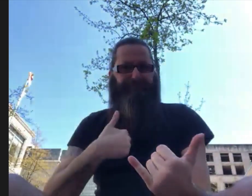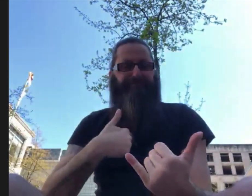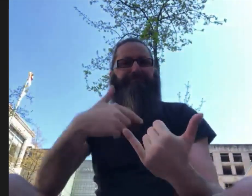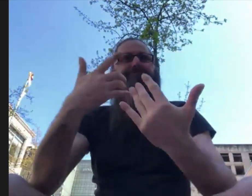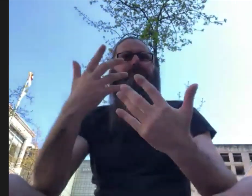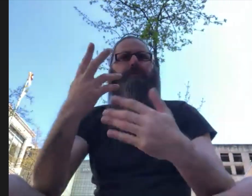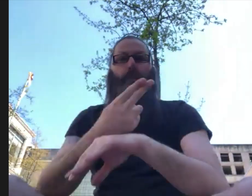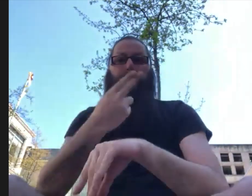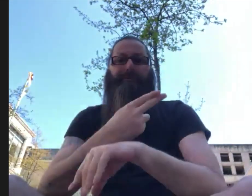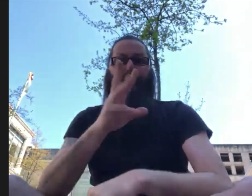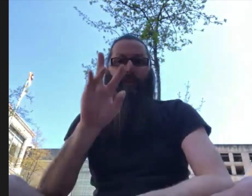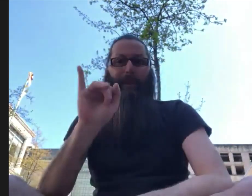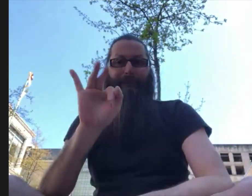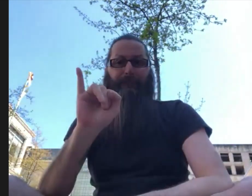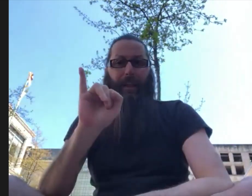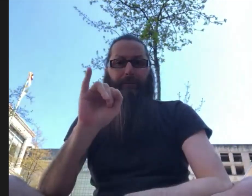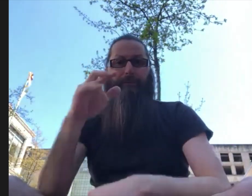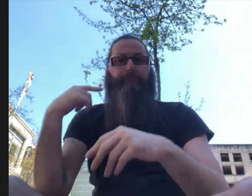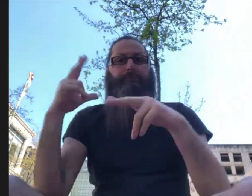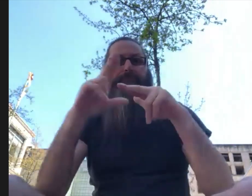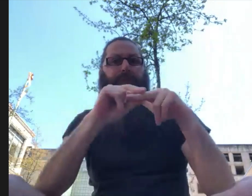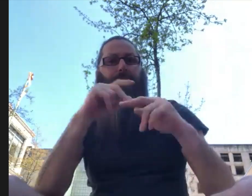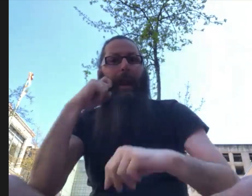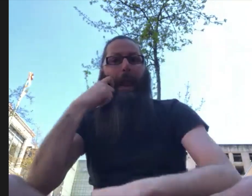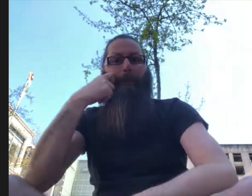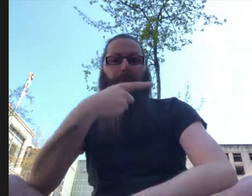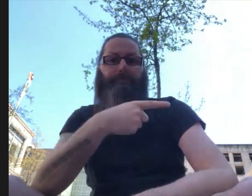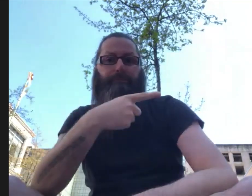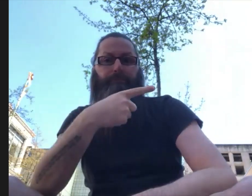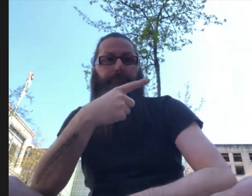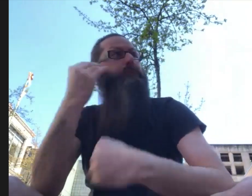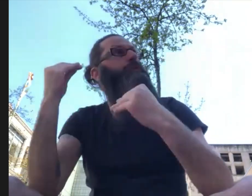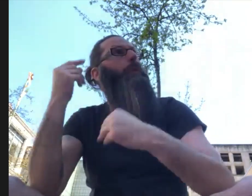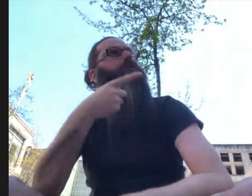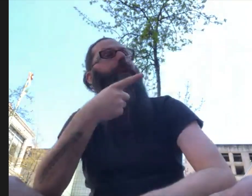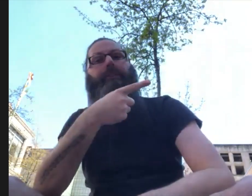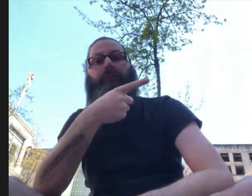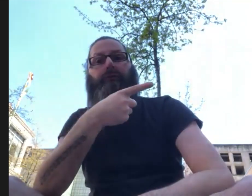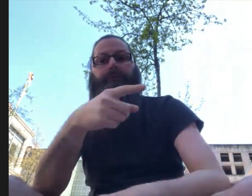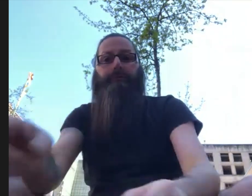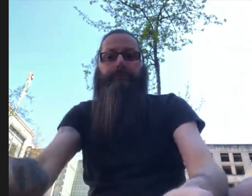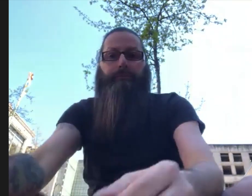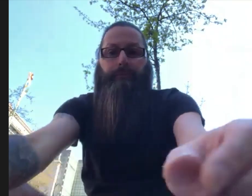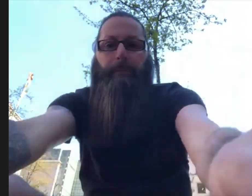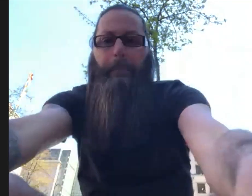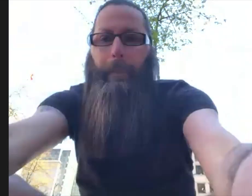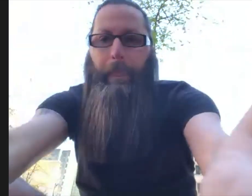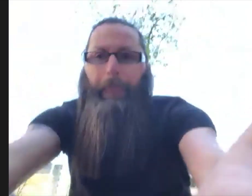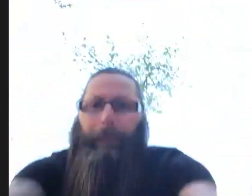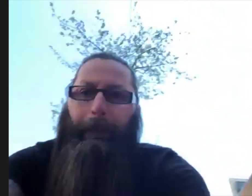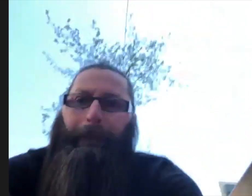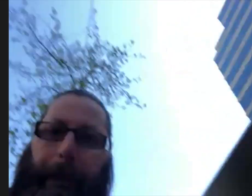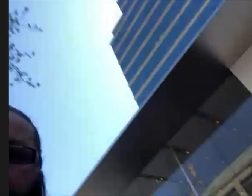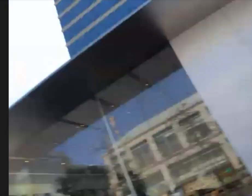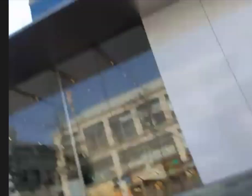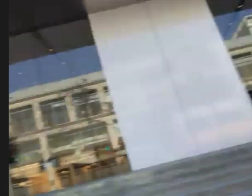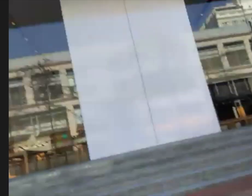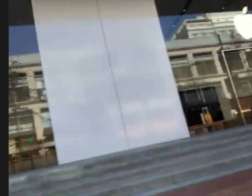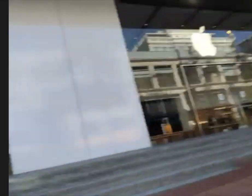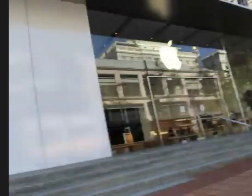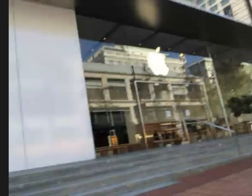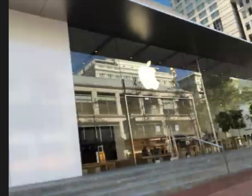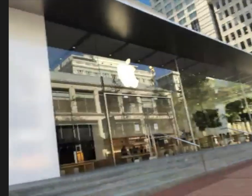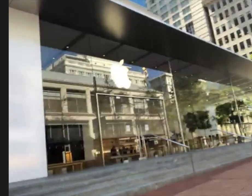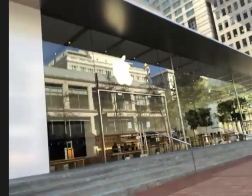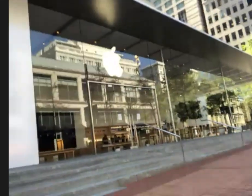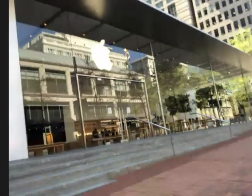of this gap of accessibility would be something currently using Wi-Fi nearby, let me just show